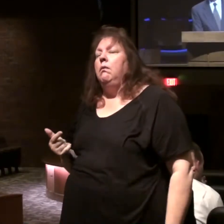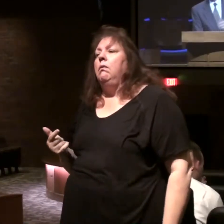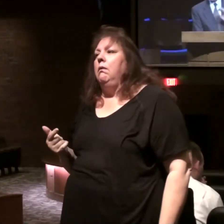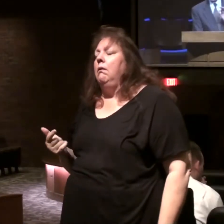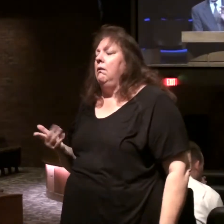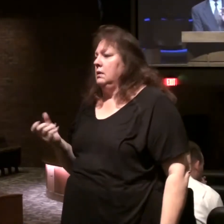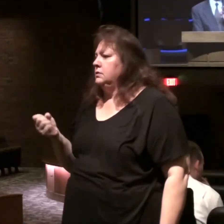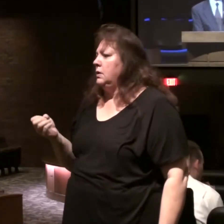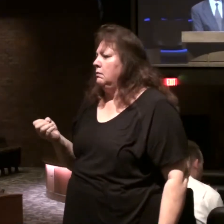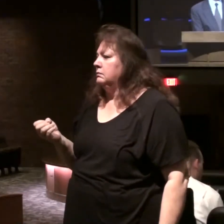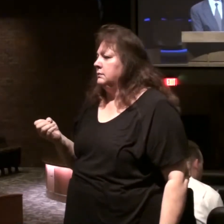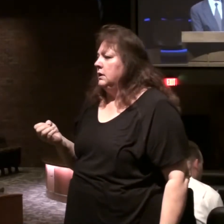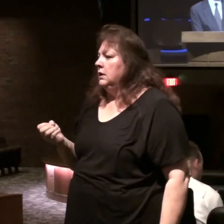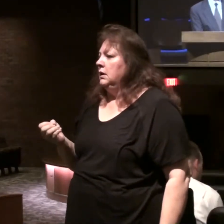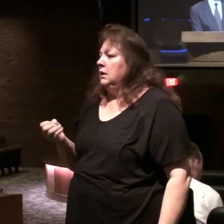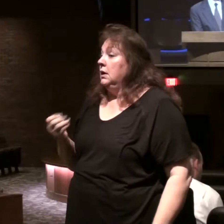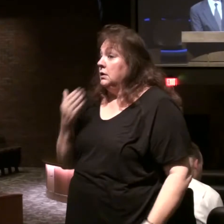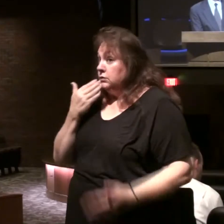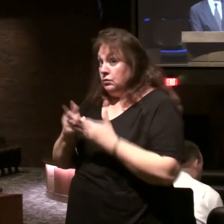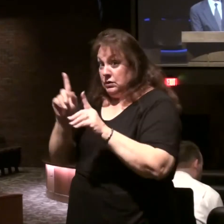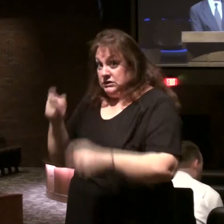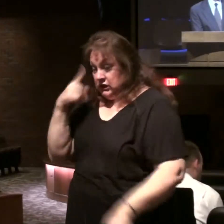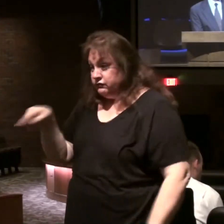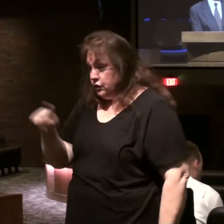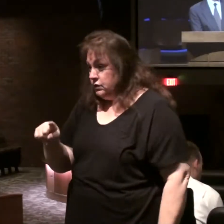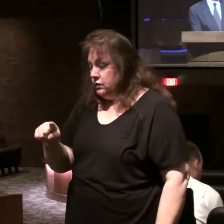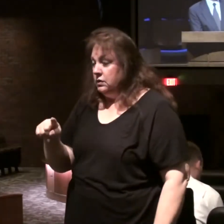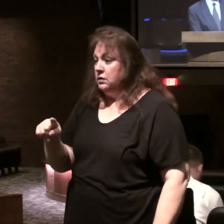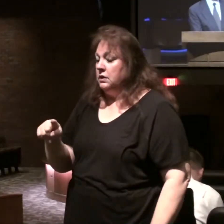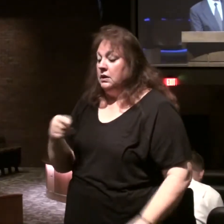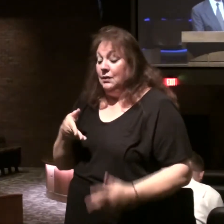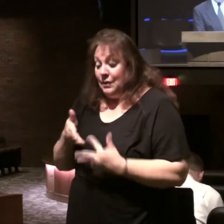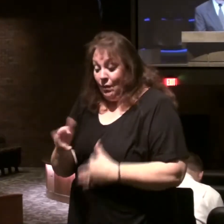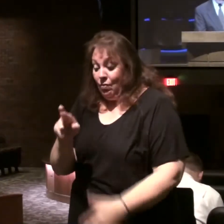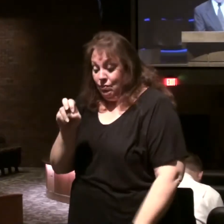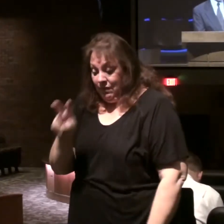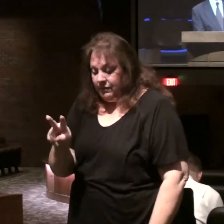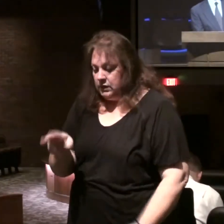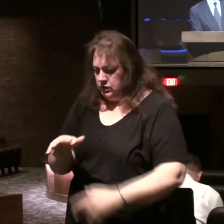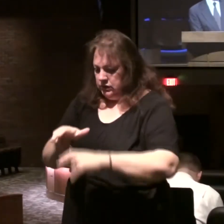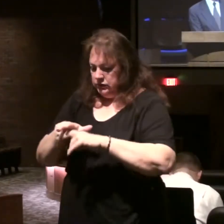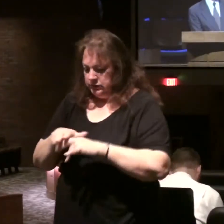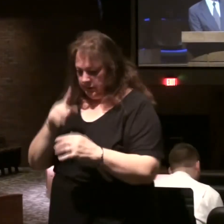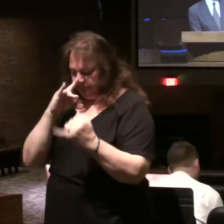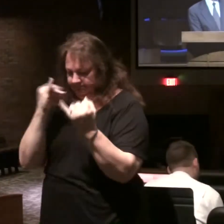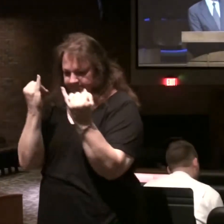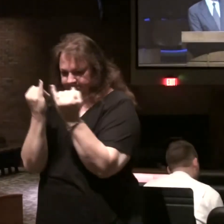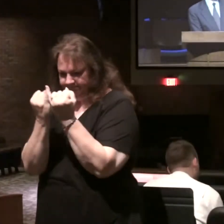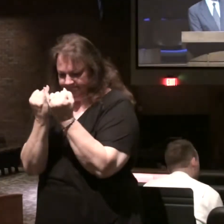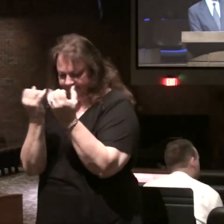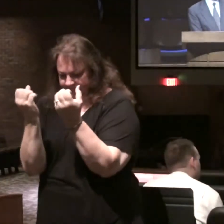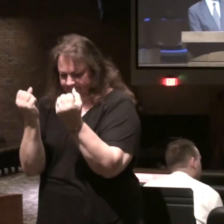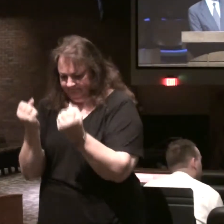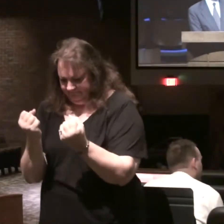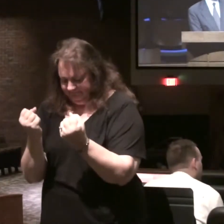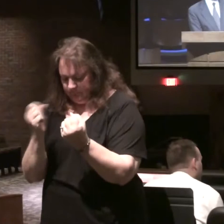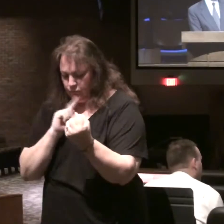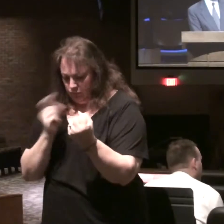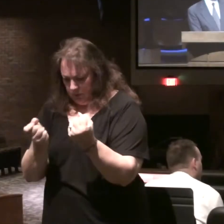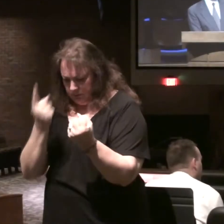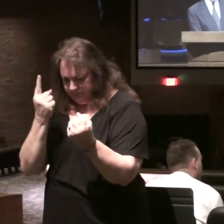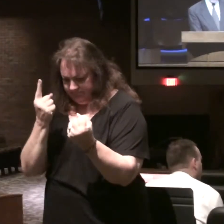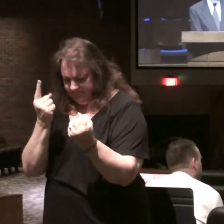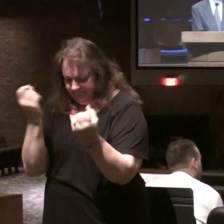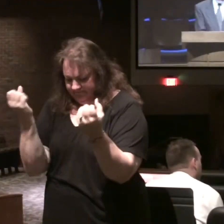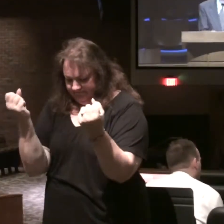so a good test for you as we work through revelation sit down and explain it just